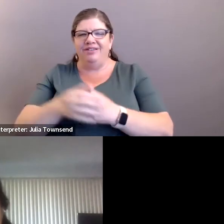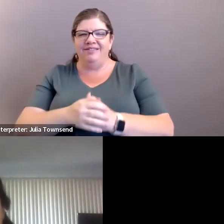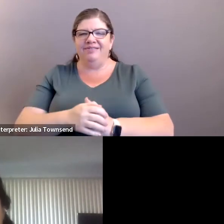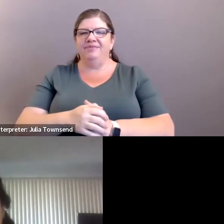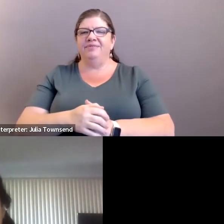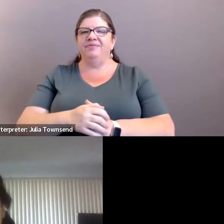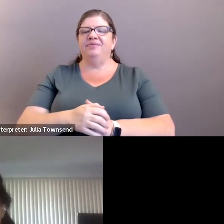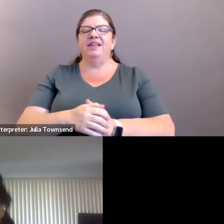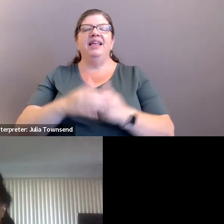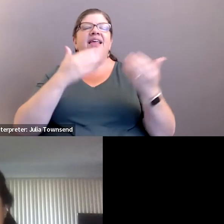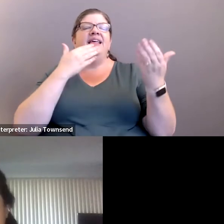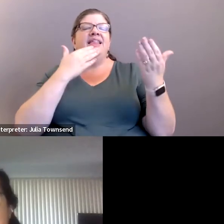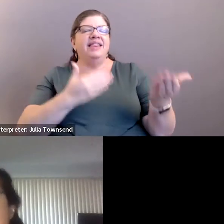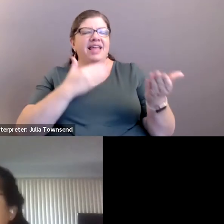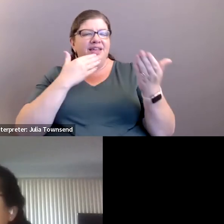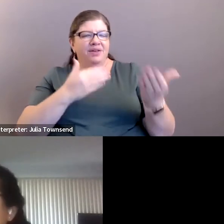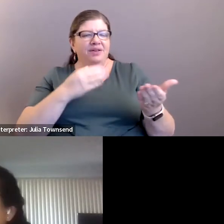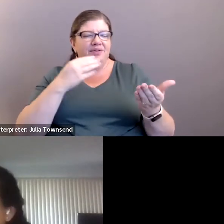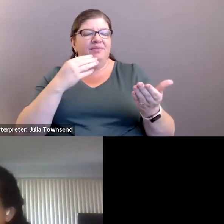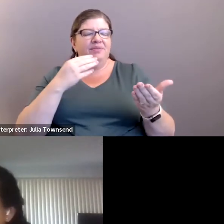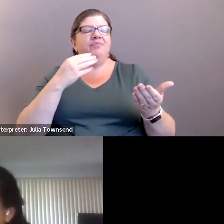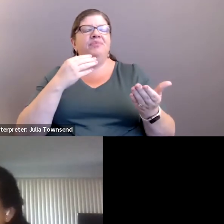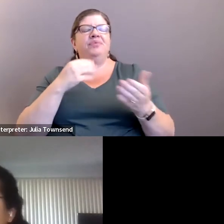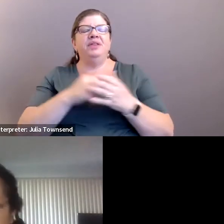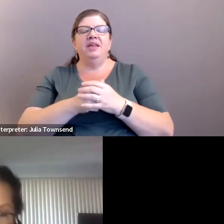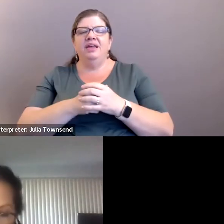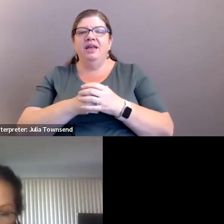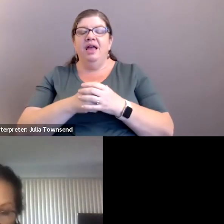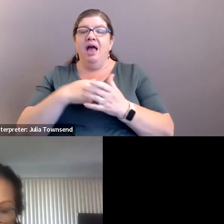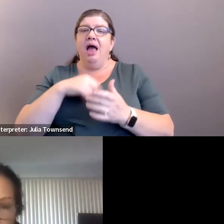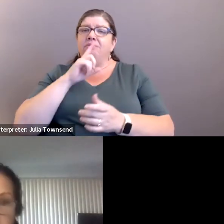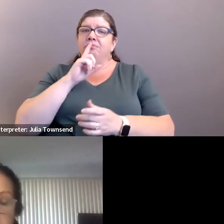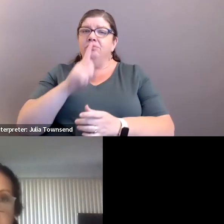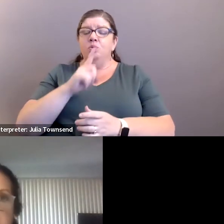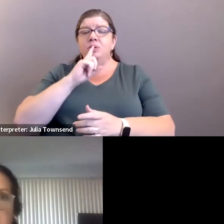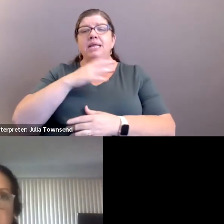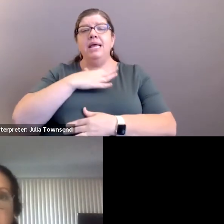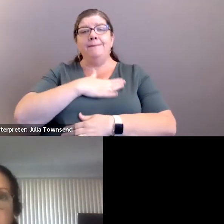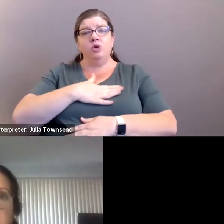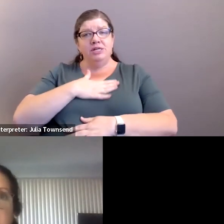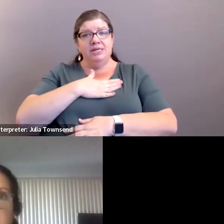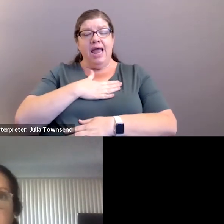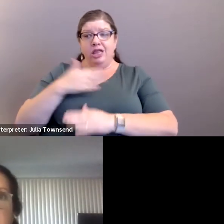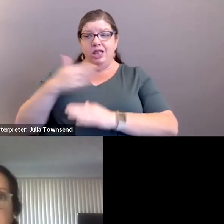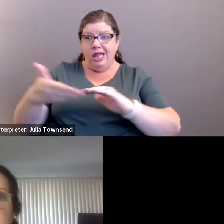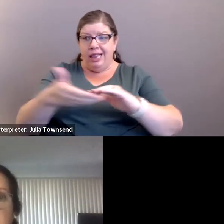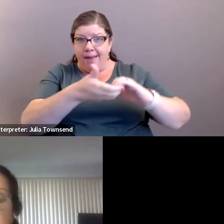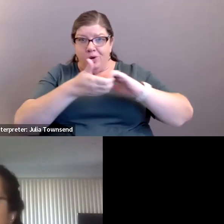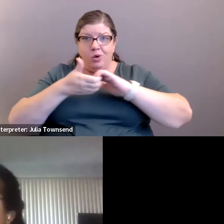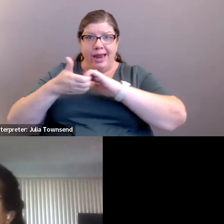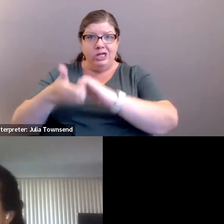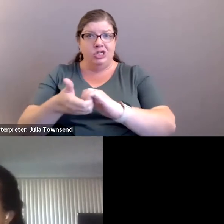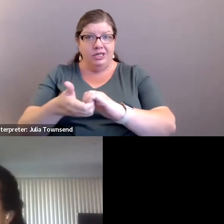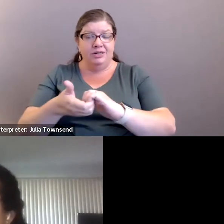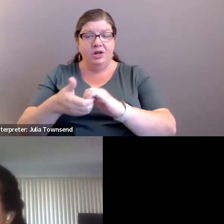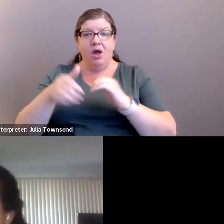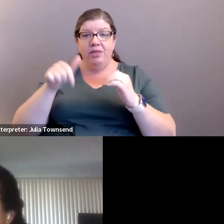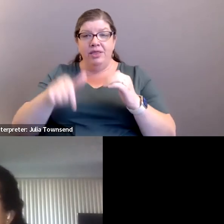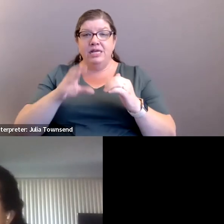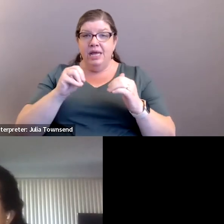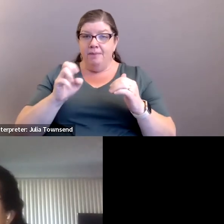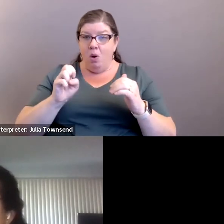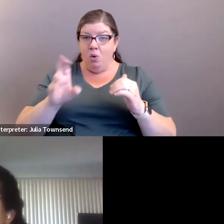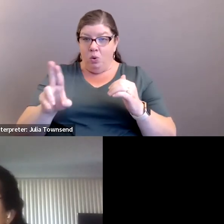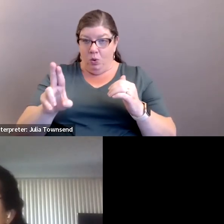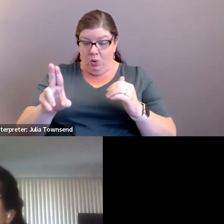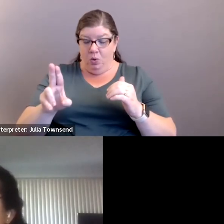Thank you, Ms. Simms-Milton. I certainly, I've appreciated the collaboration on this MOU,